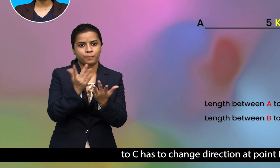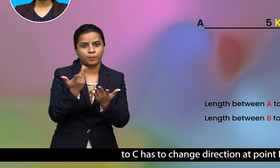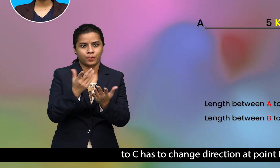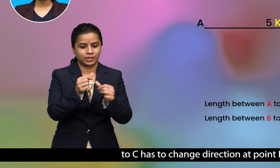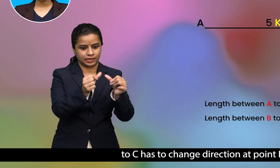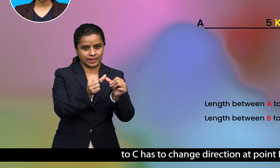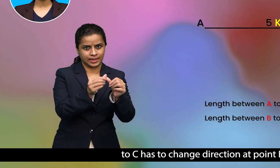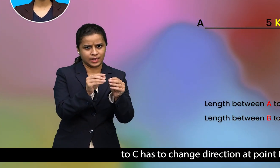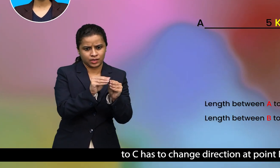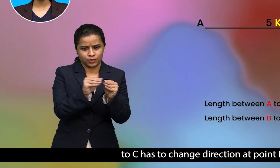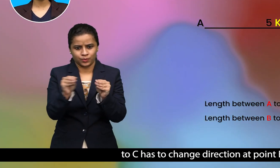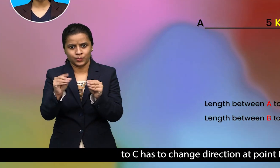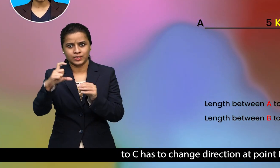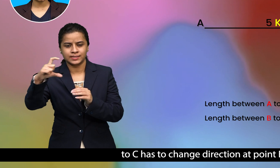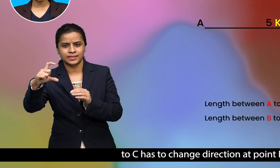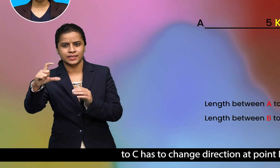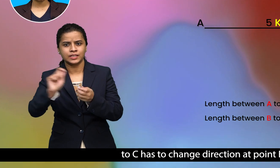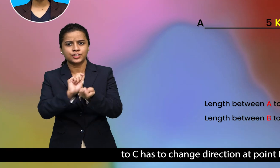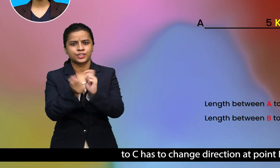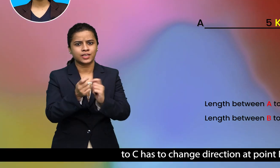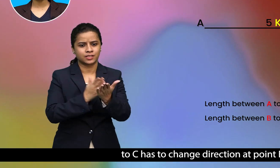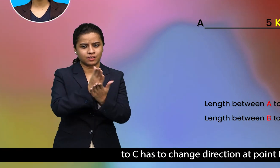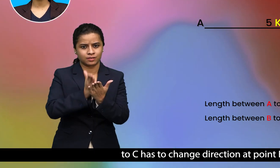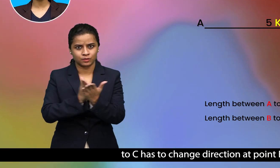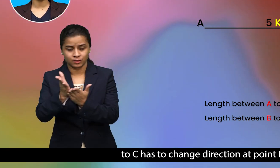has to change direction at point b